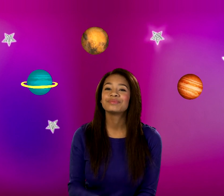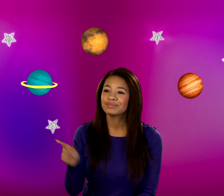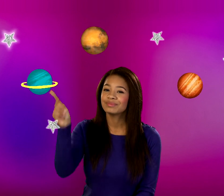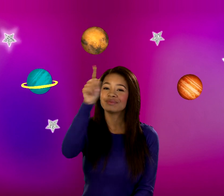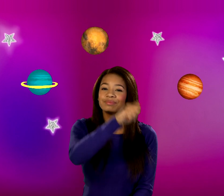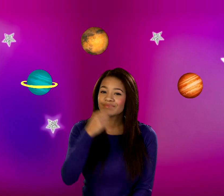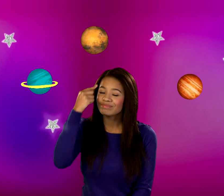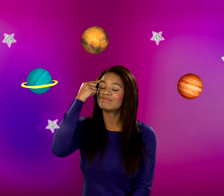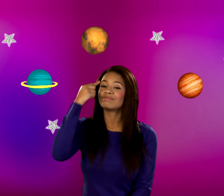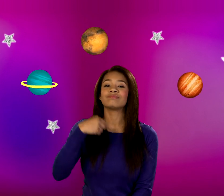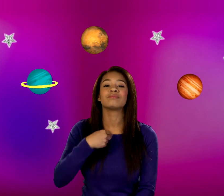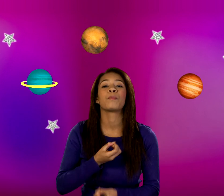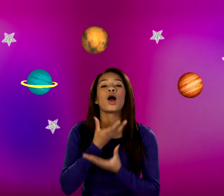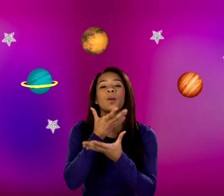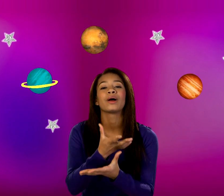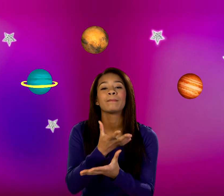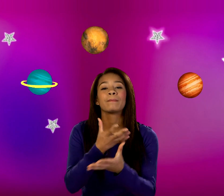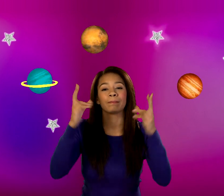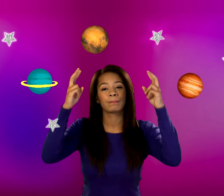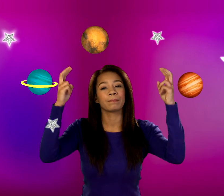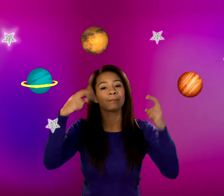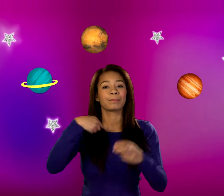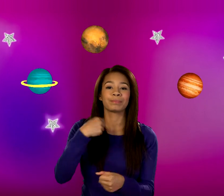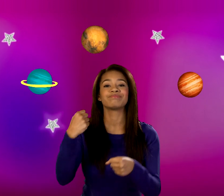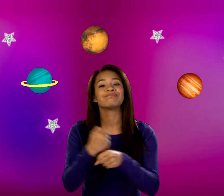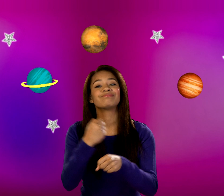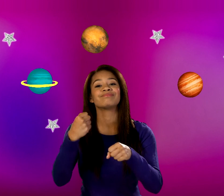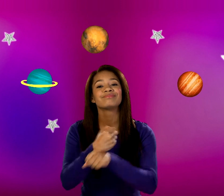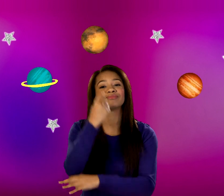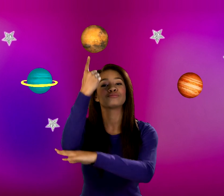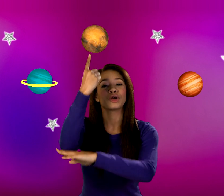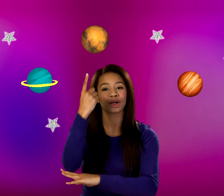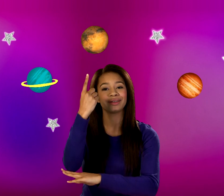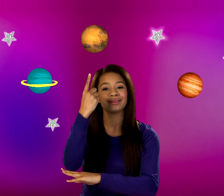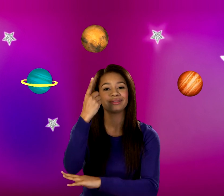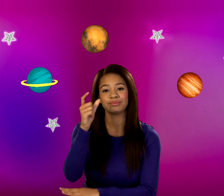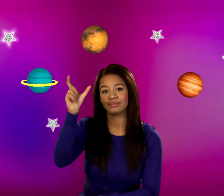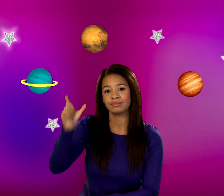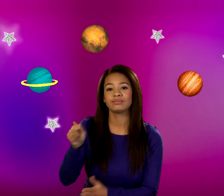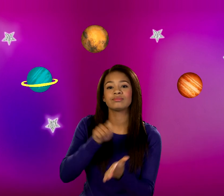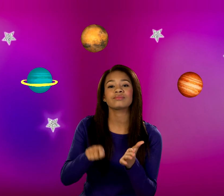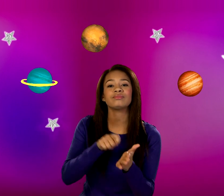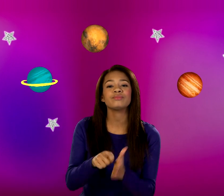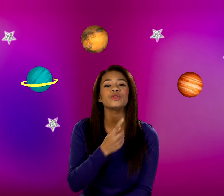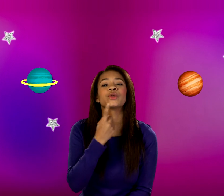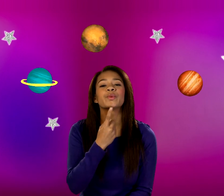That makes me think of a poem It's called I'm building a rocket And it's by Ken Nesbitt